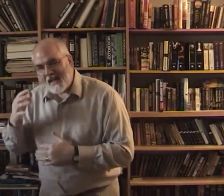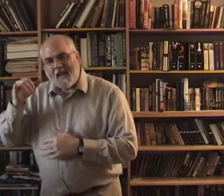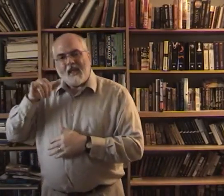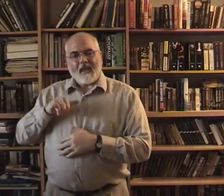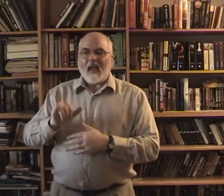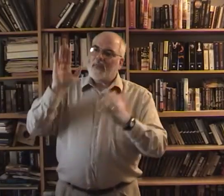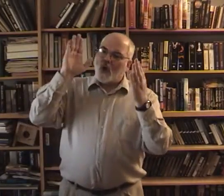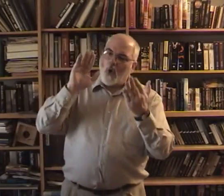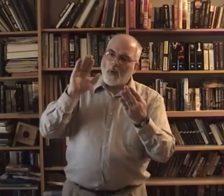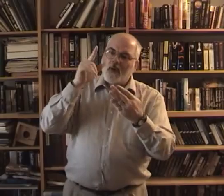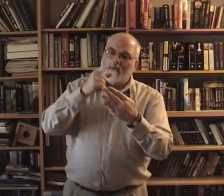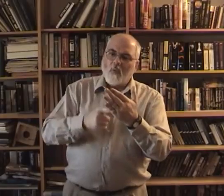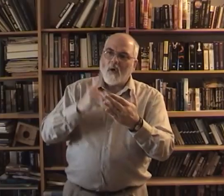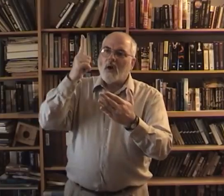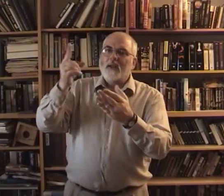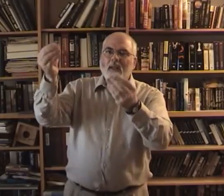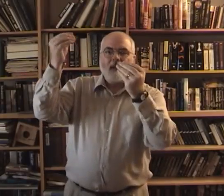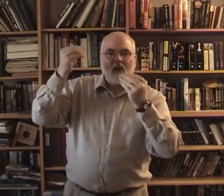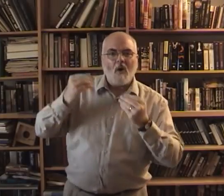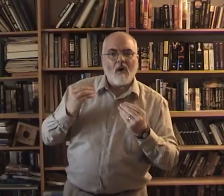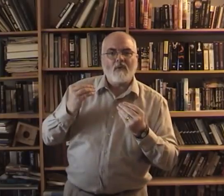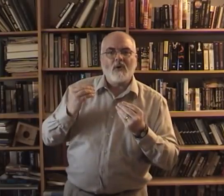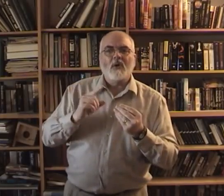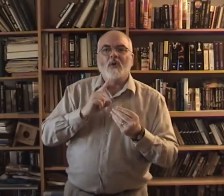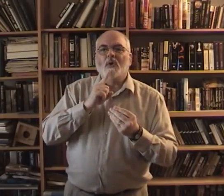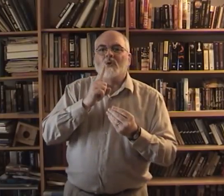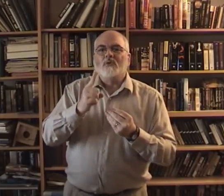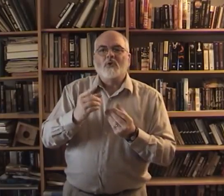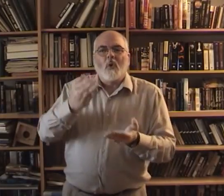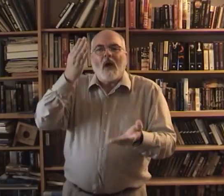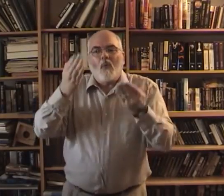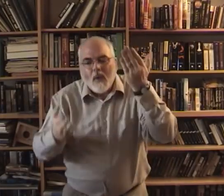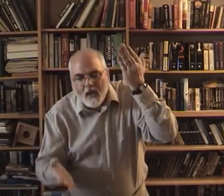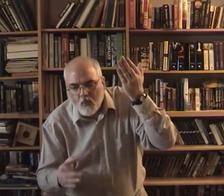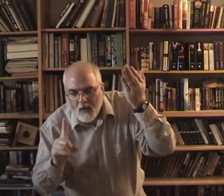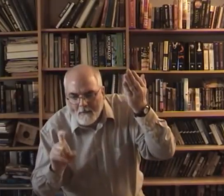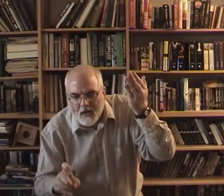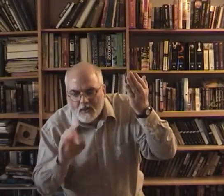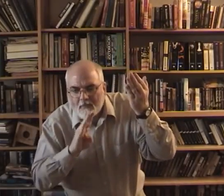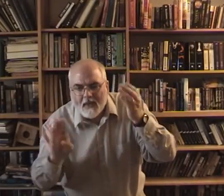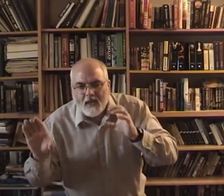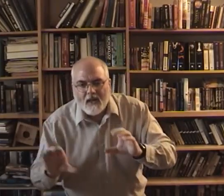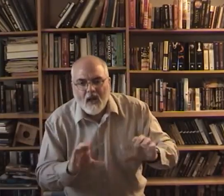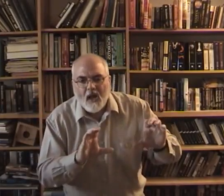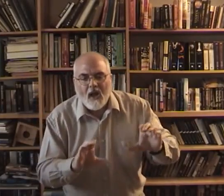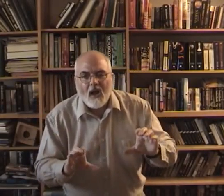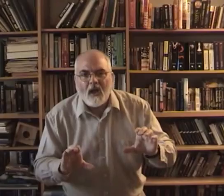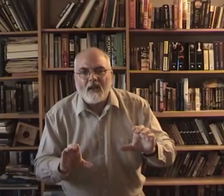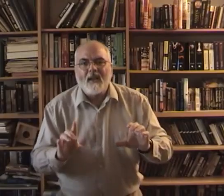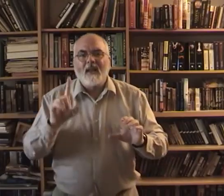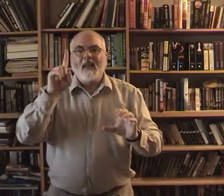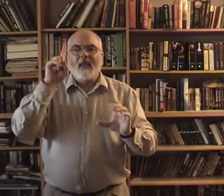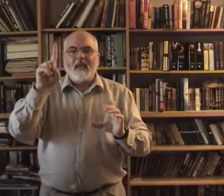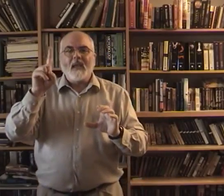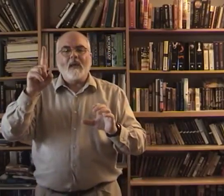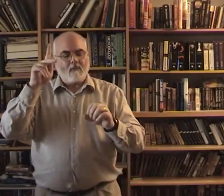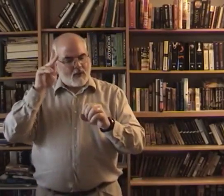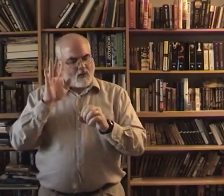he had the hope of what he offered so outweighed what must be done he chose